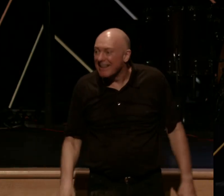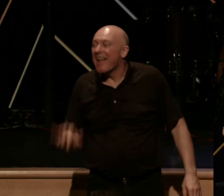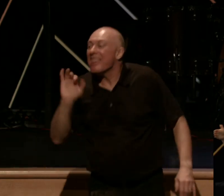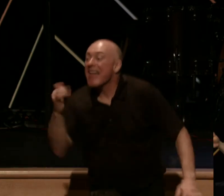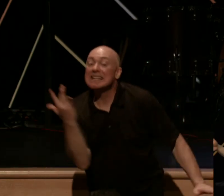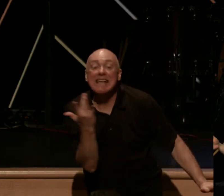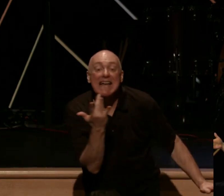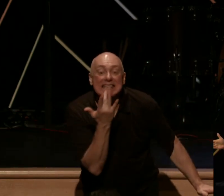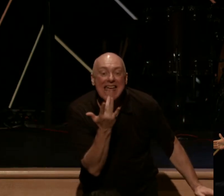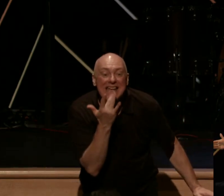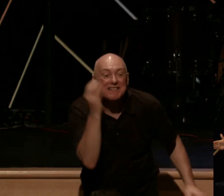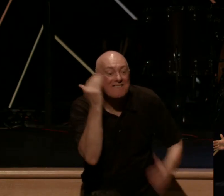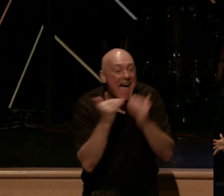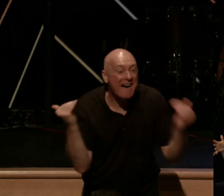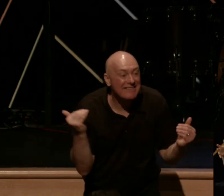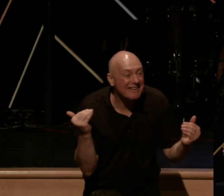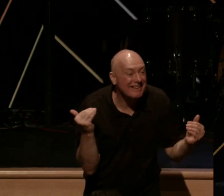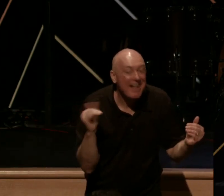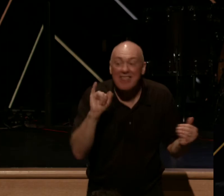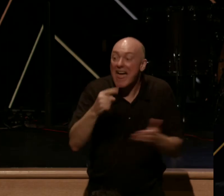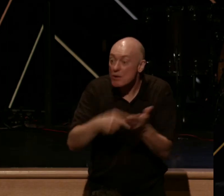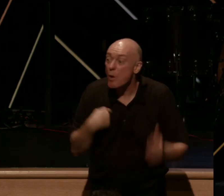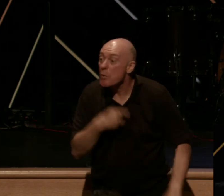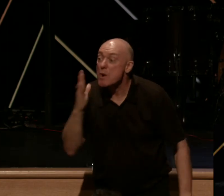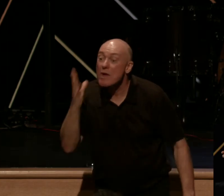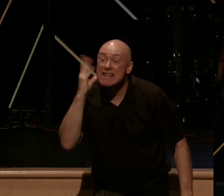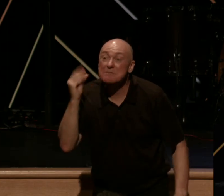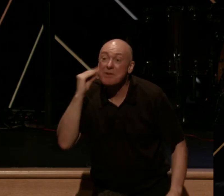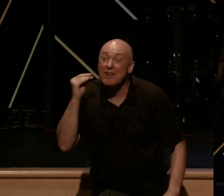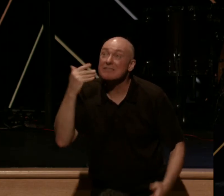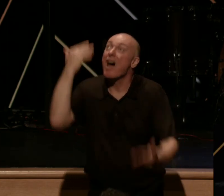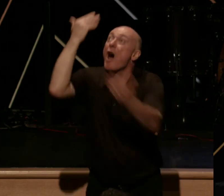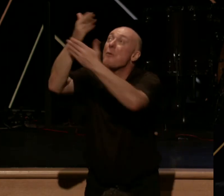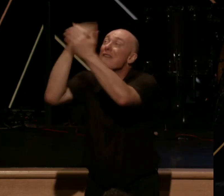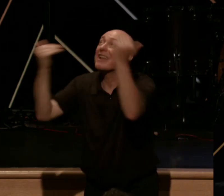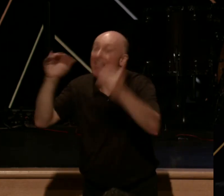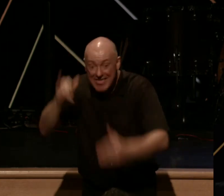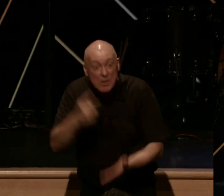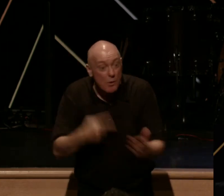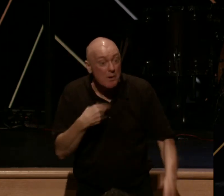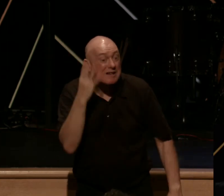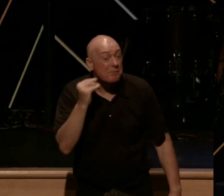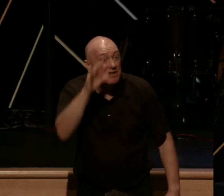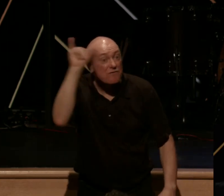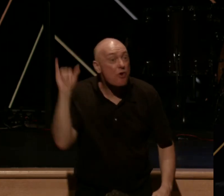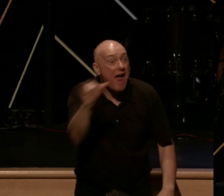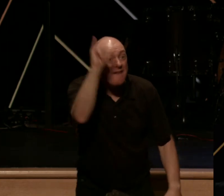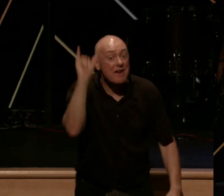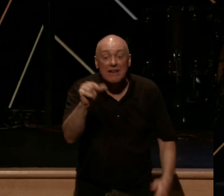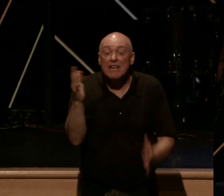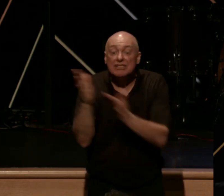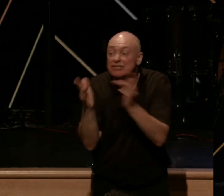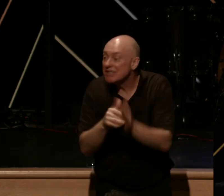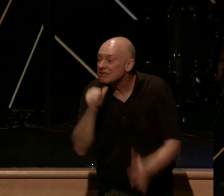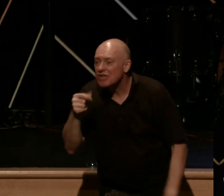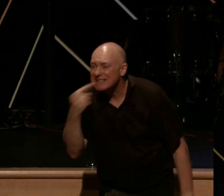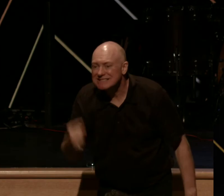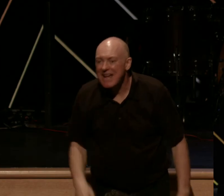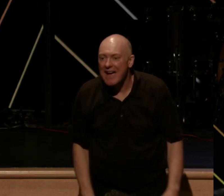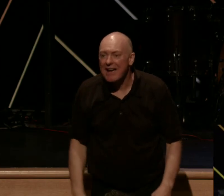heaven. This is what we will be experiencing for all of eternity. Because notice in verse 11, that Jesus doesn't say that he just wants us to